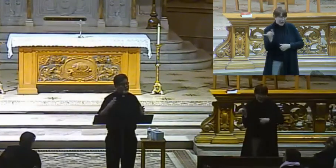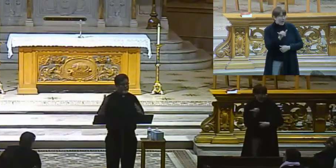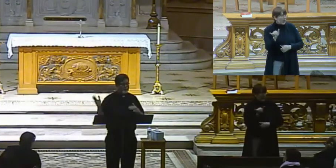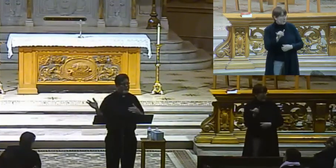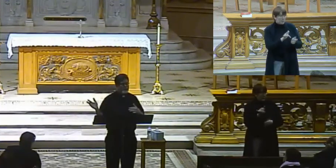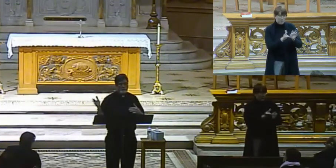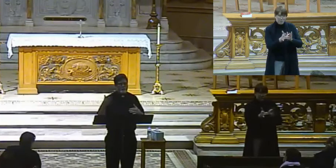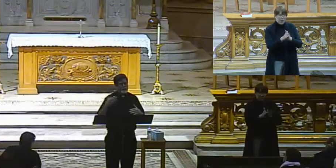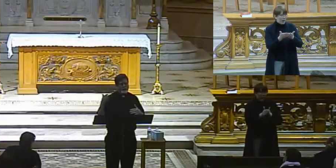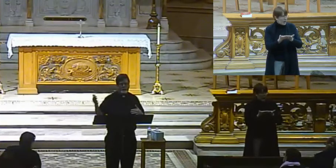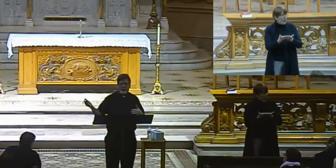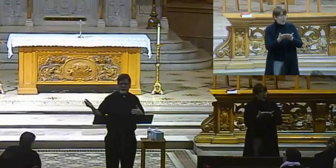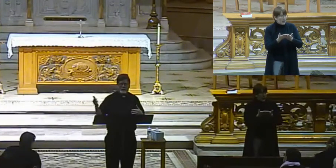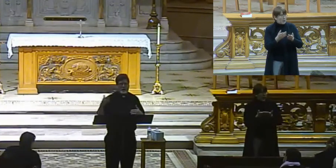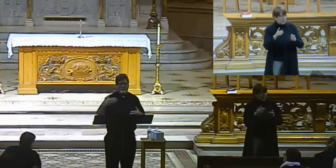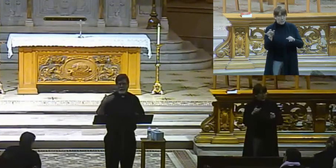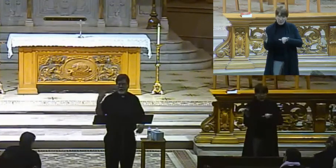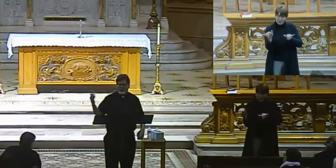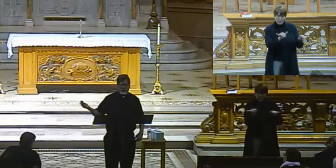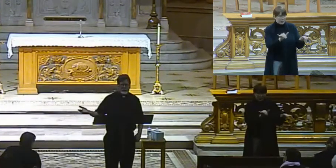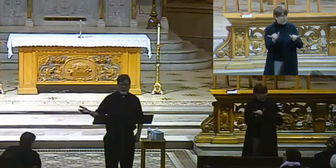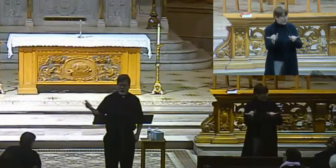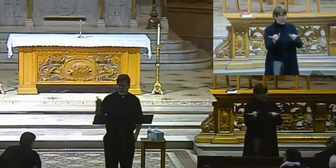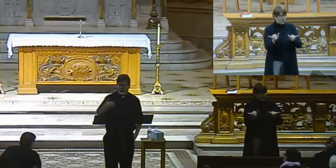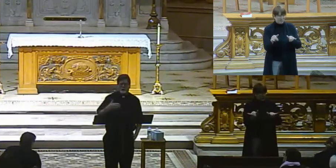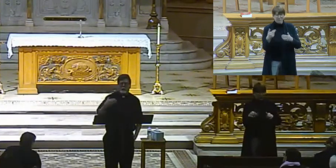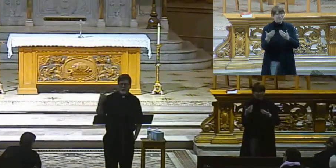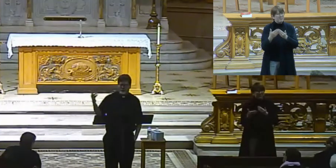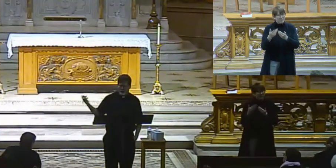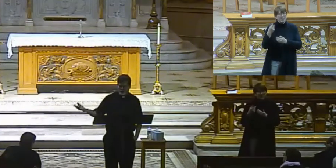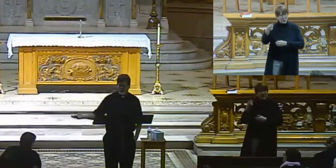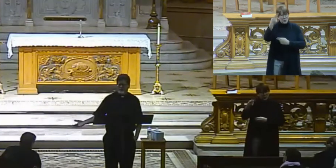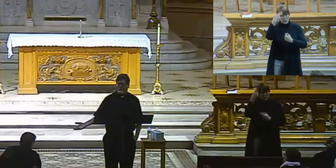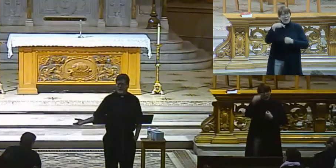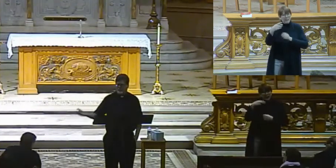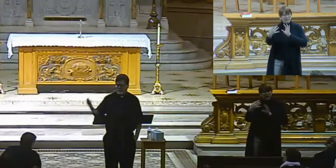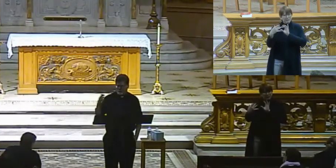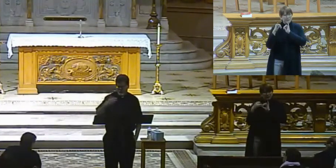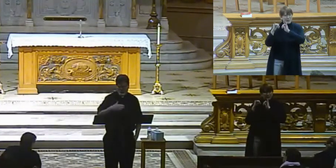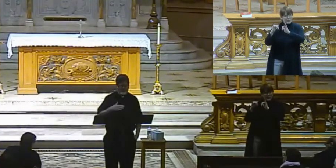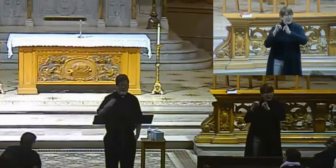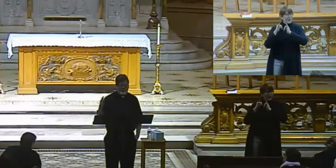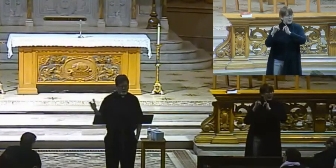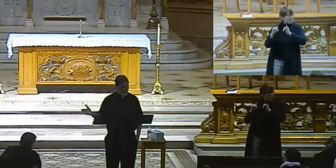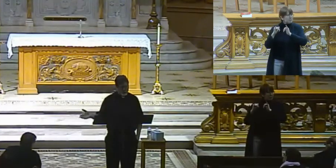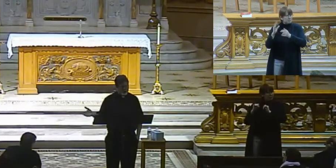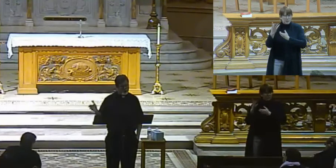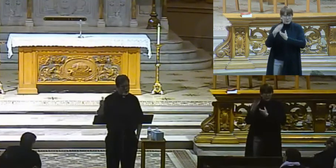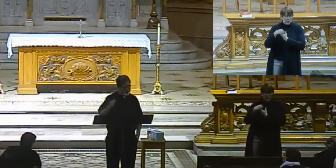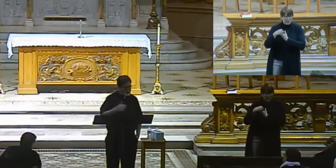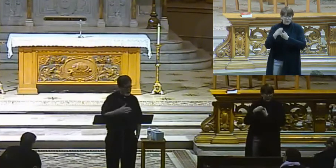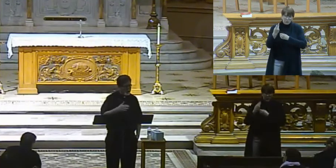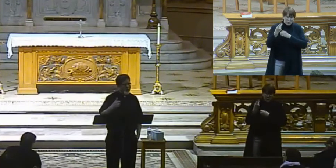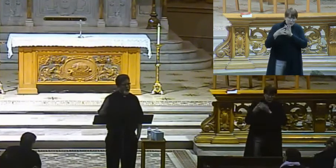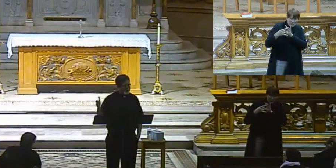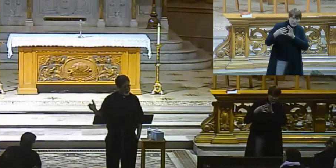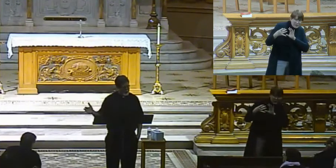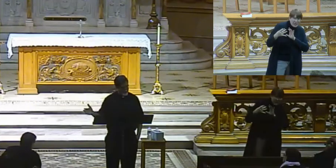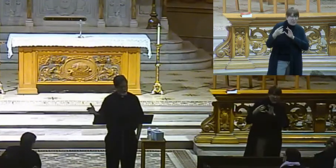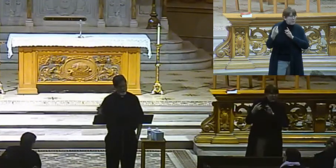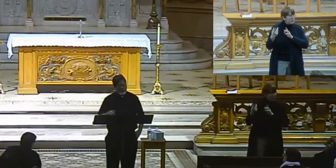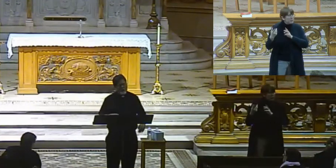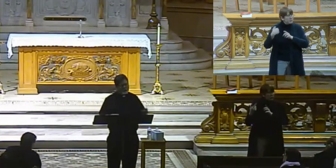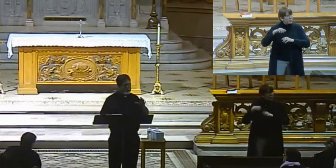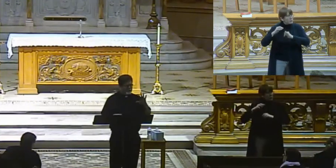so we have no problem. We recognize them easily as part of us, as part of us. Even though there's disunity there, we